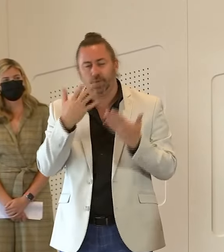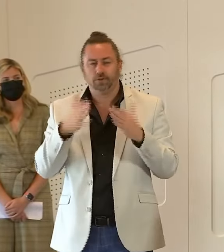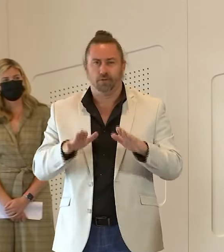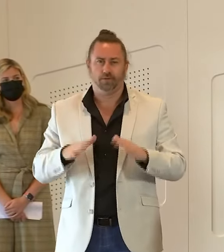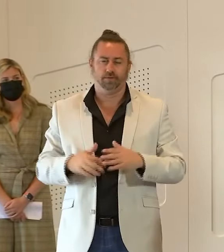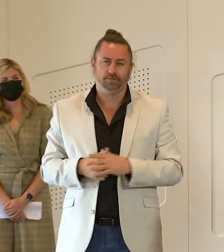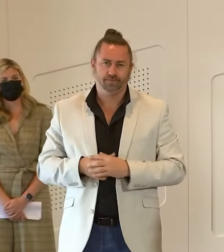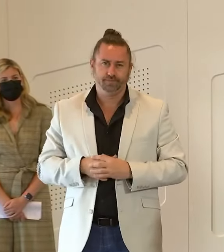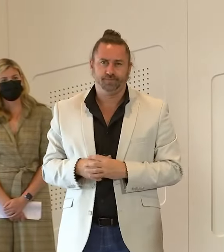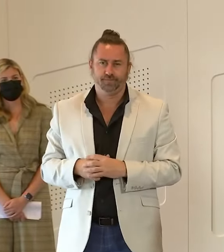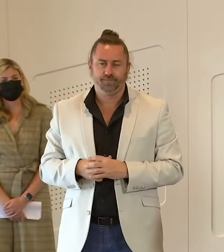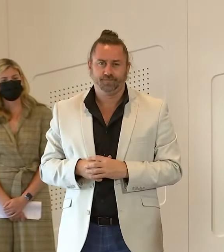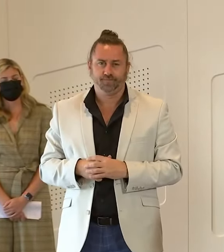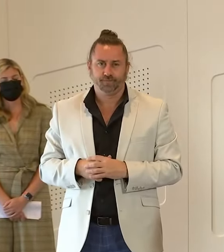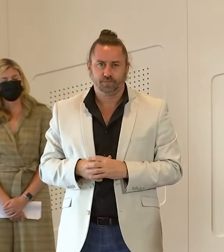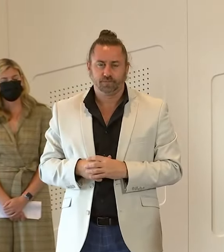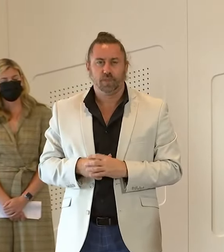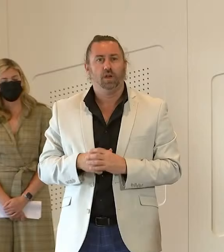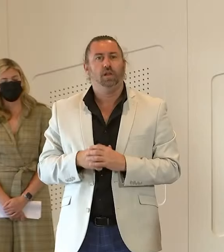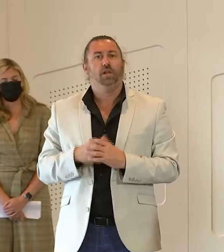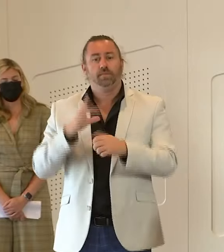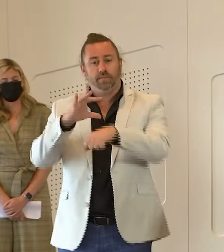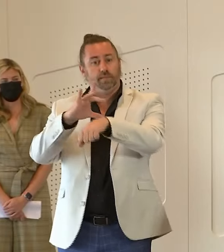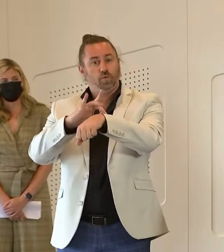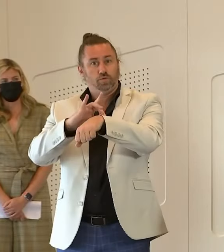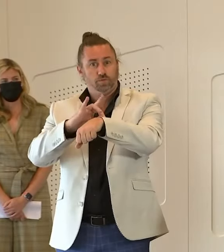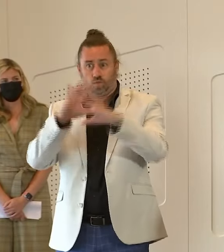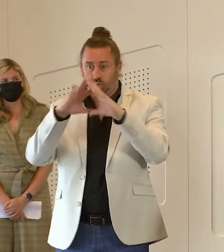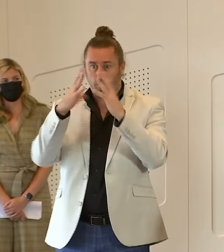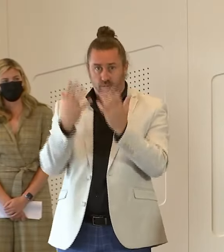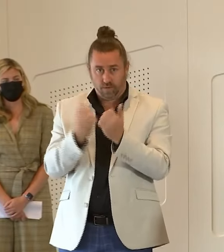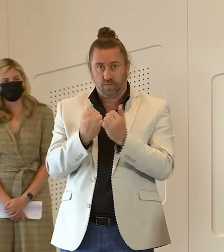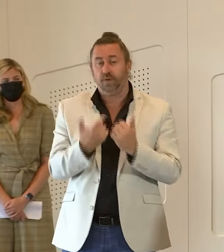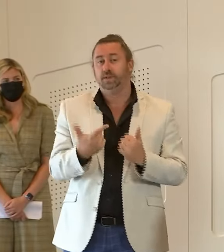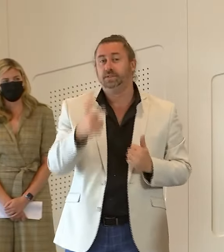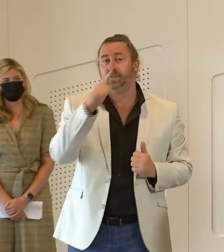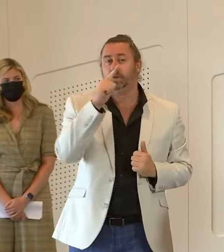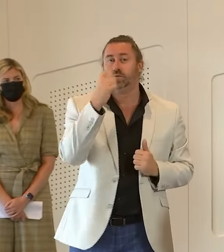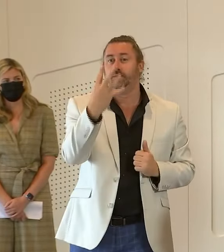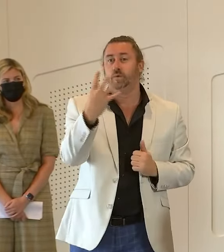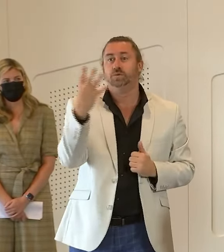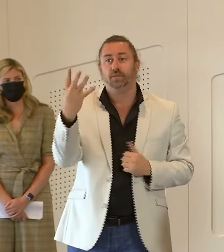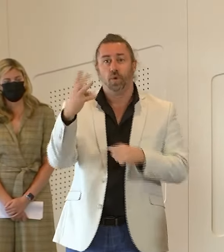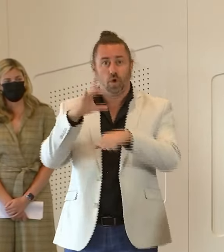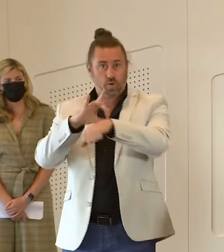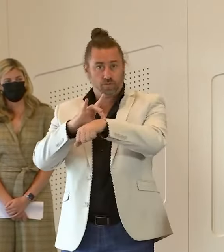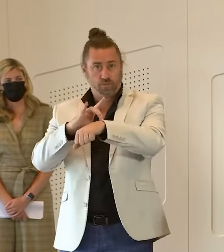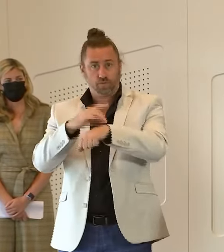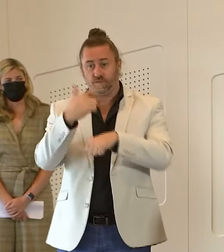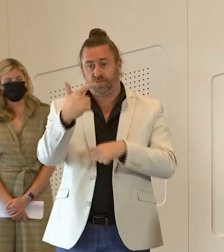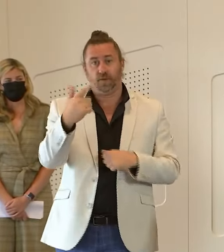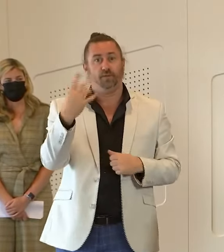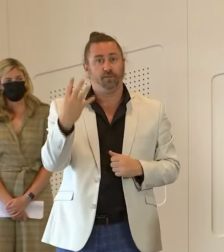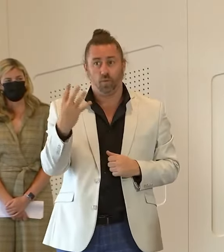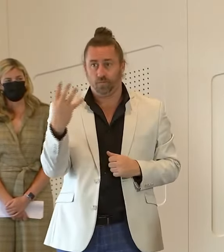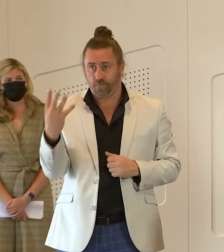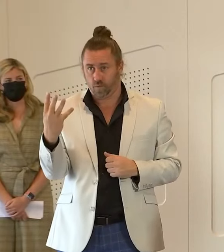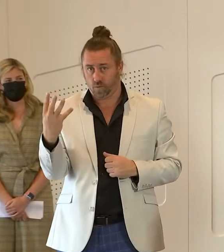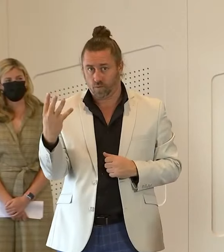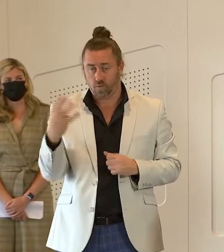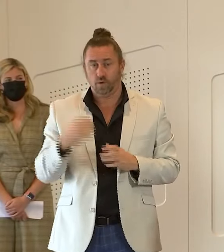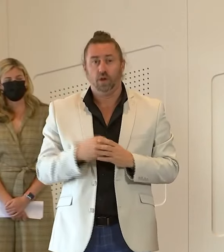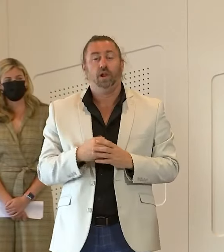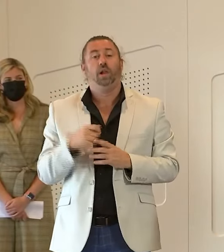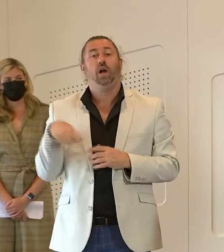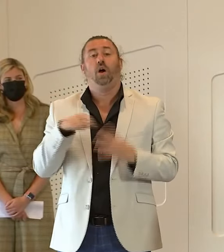the health system we have 744 people in hospital being treated for COVID-19. That